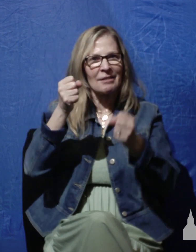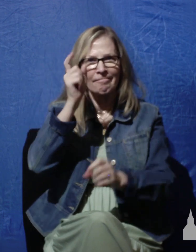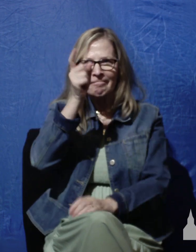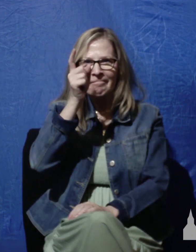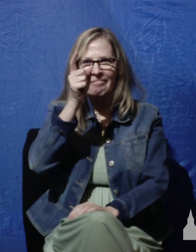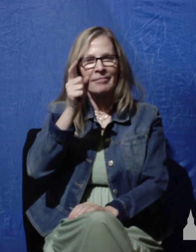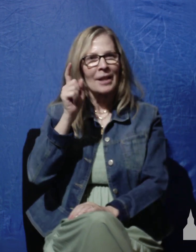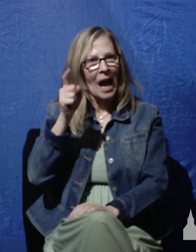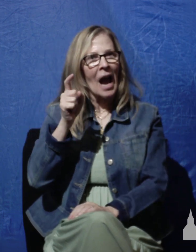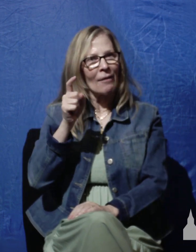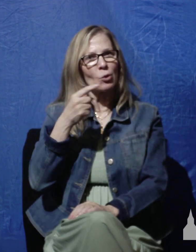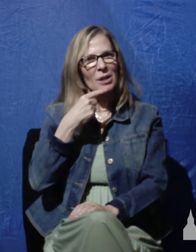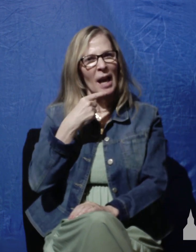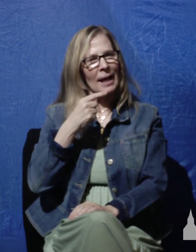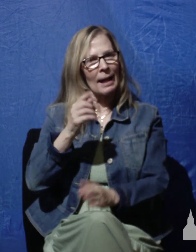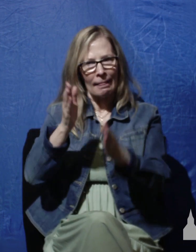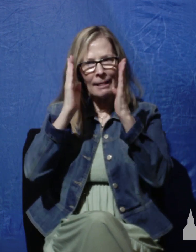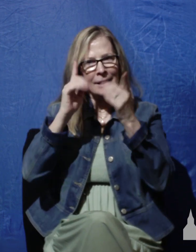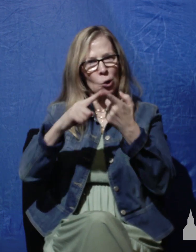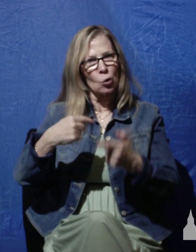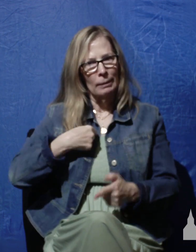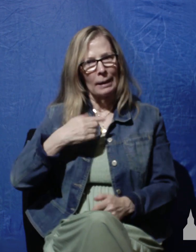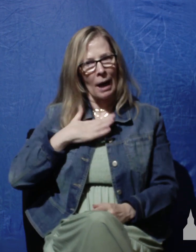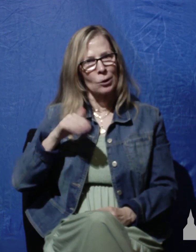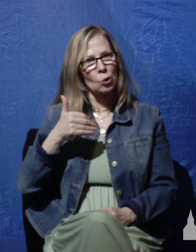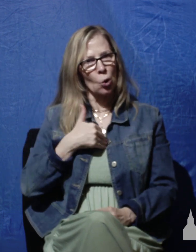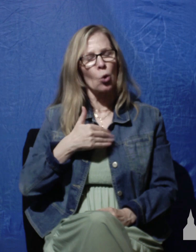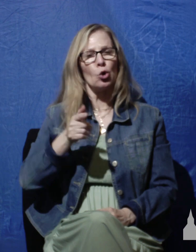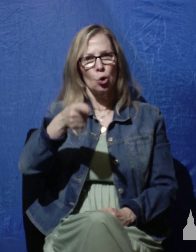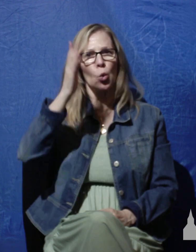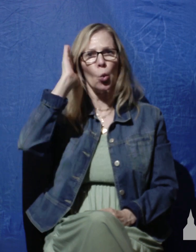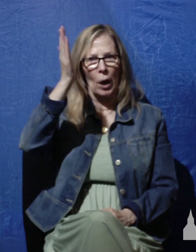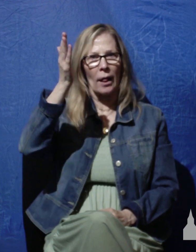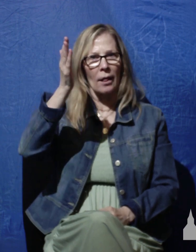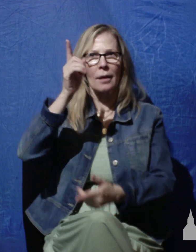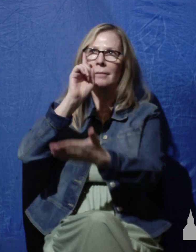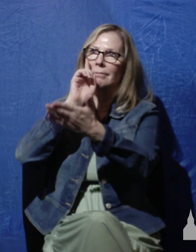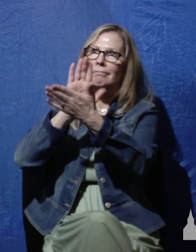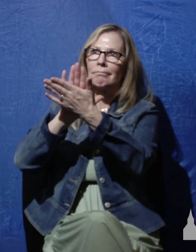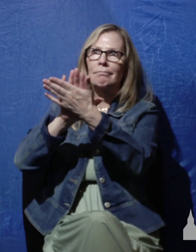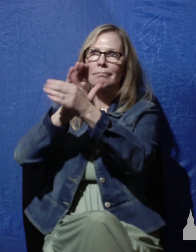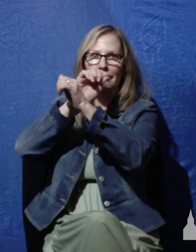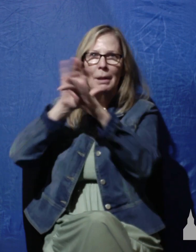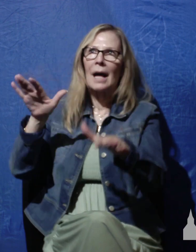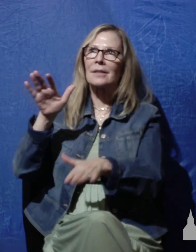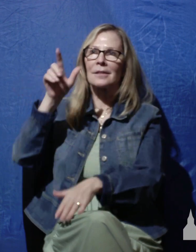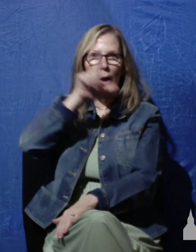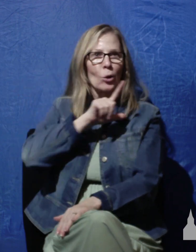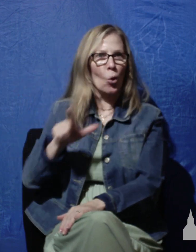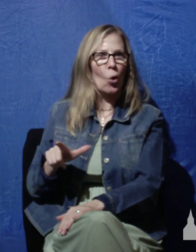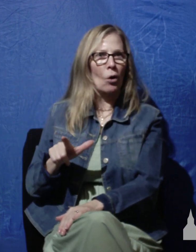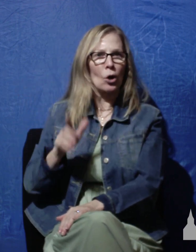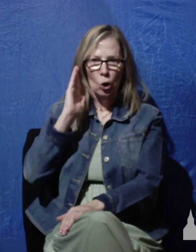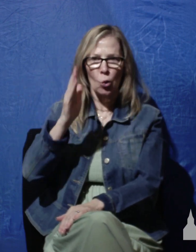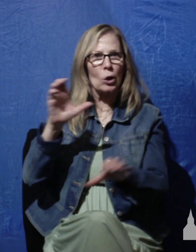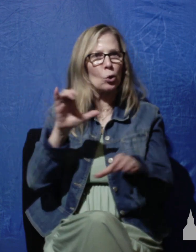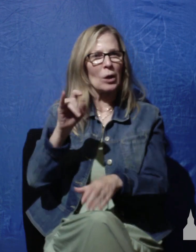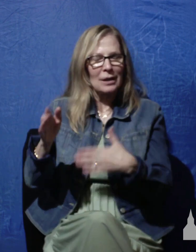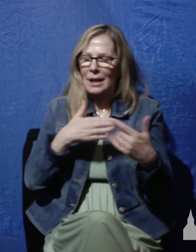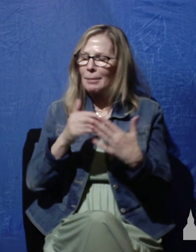words of this effect. Listen to me, soul. You will bless the Lord. I'm telling you, you will bless the Lord and you'll do it right now regardless of how you feel,